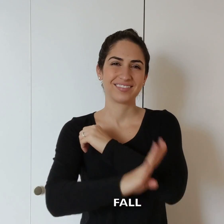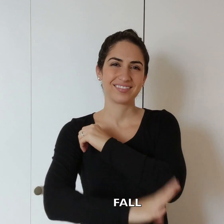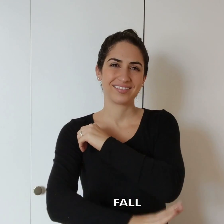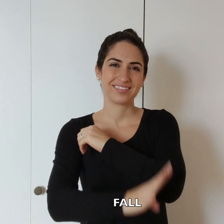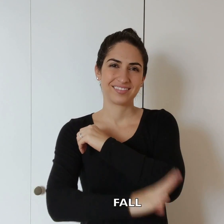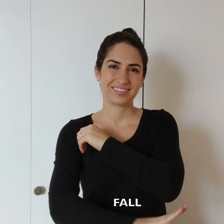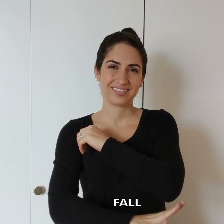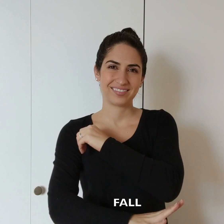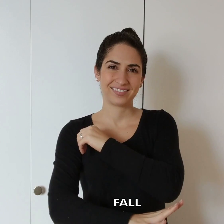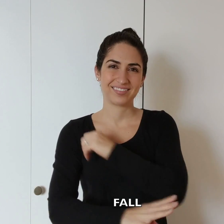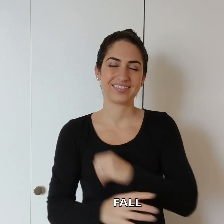Fall.